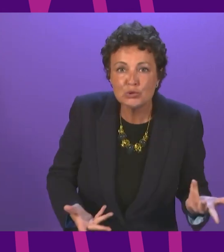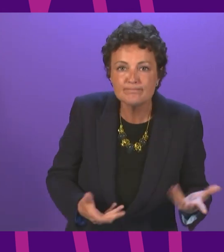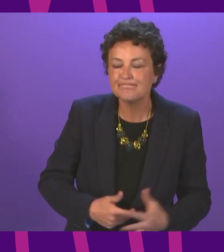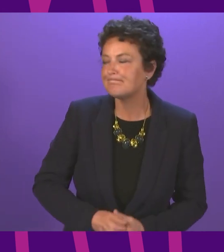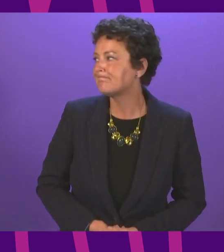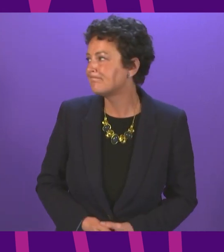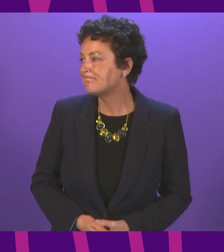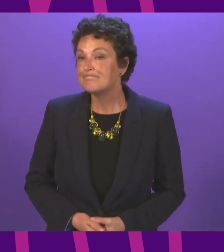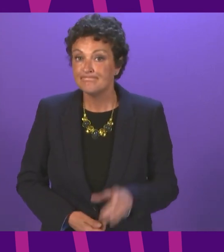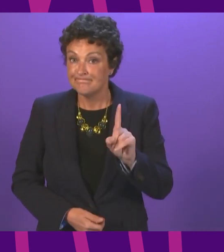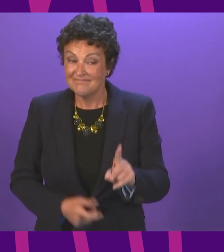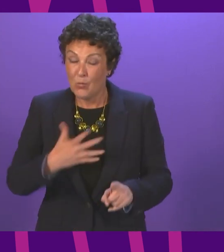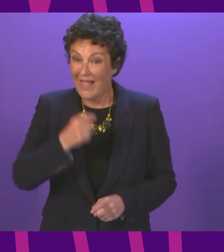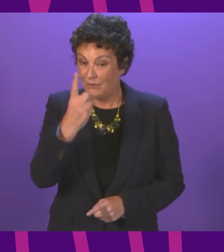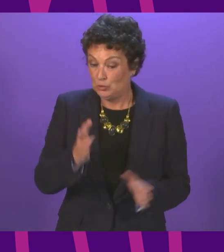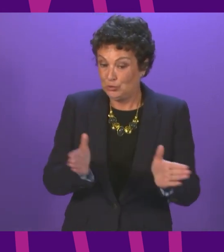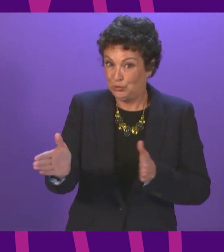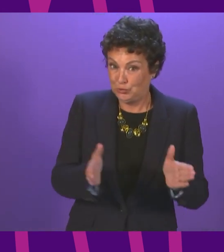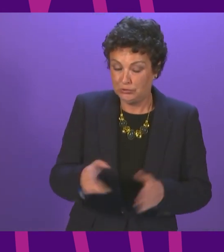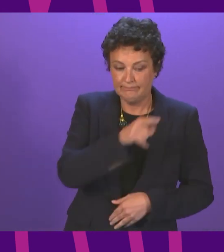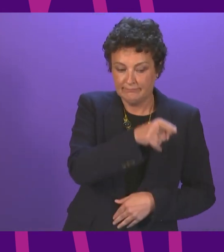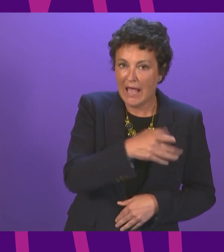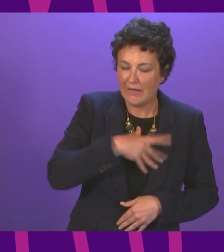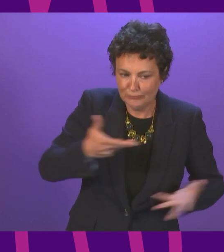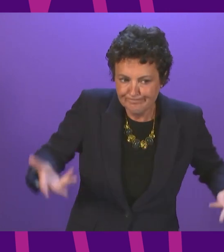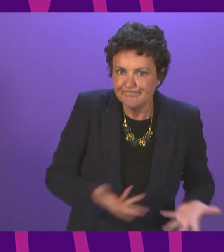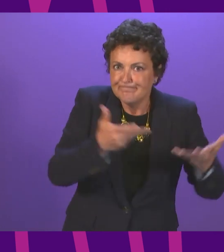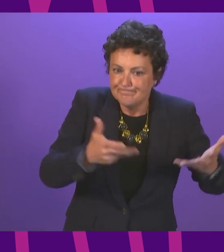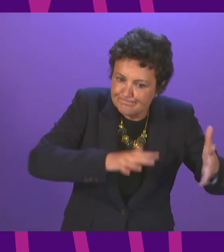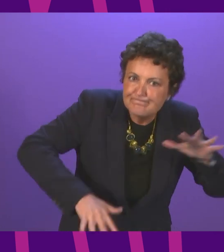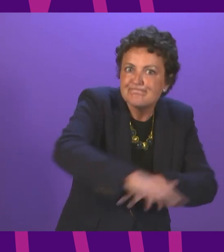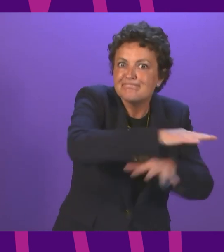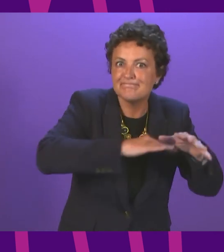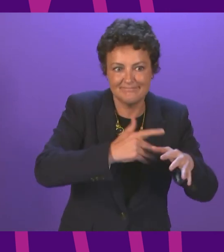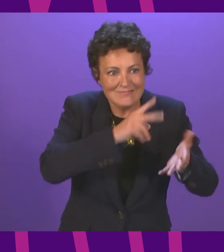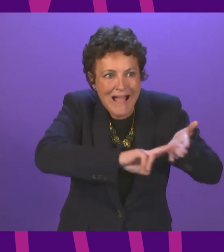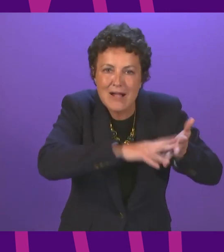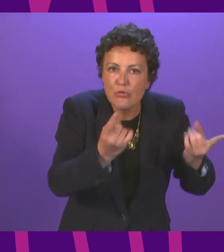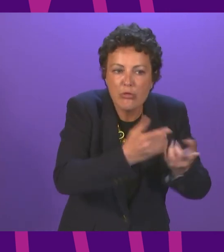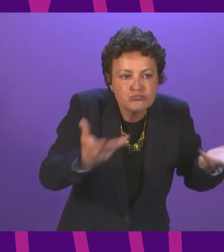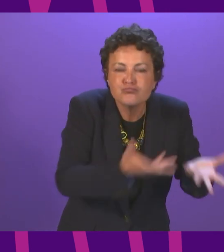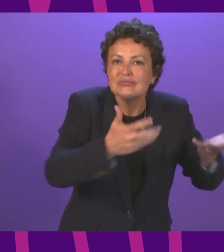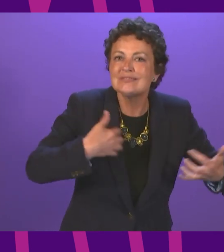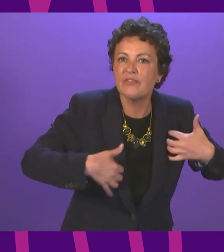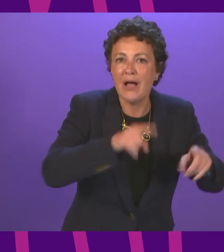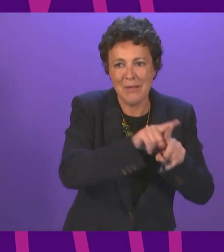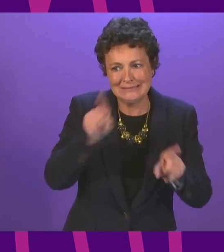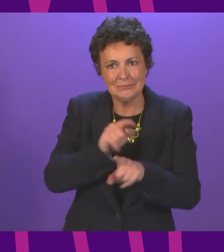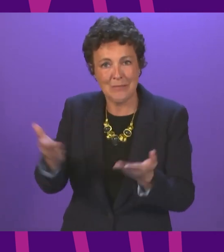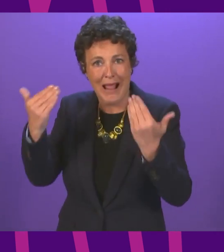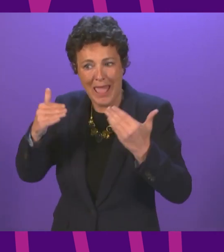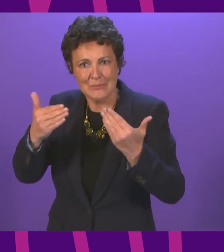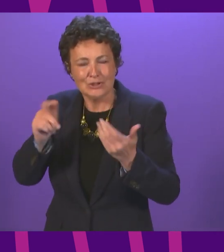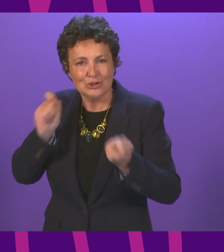biodiversity loss and climate change is a central priority for the Government. While the index of abundance for Scottish